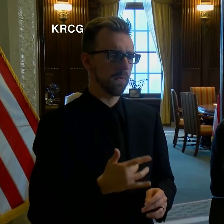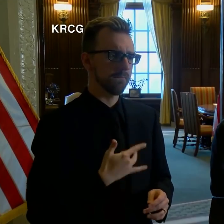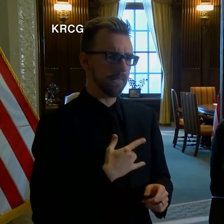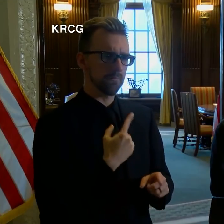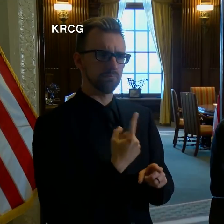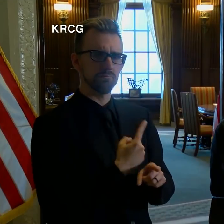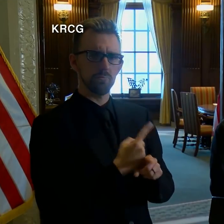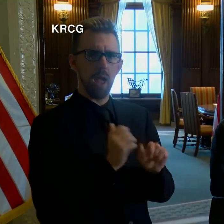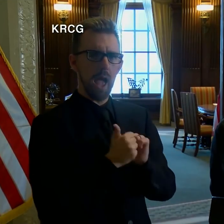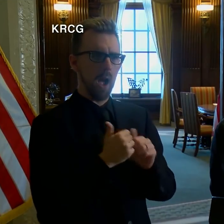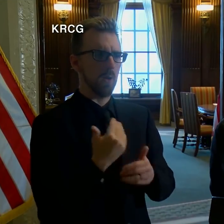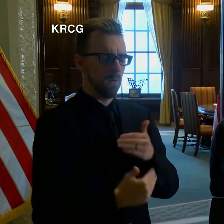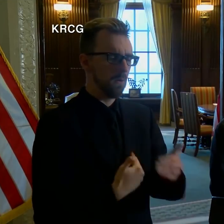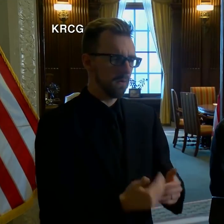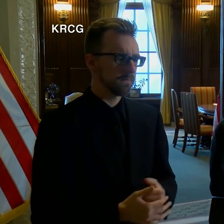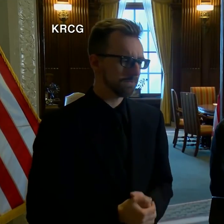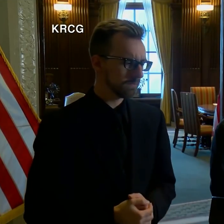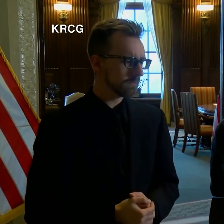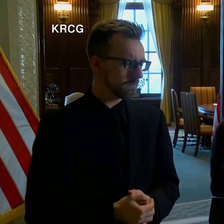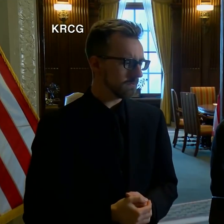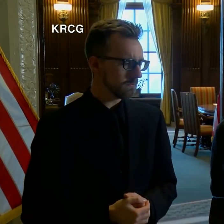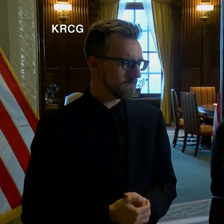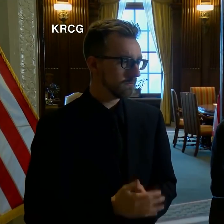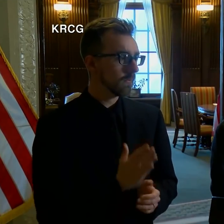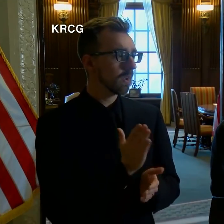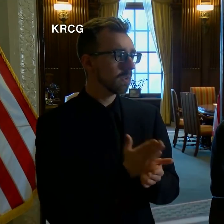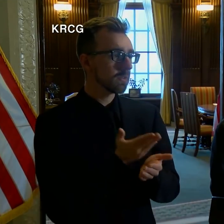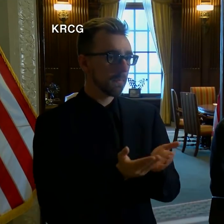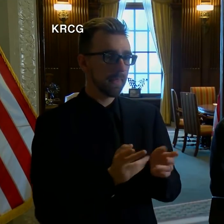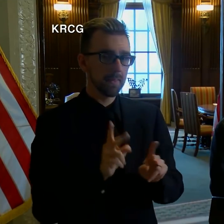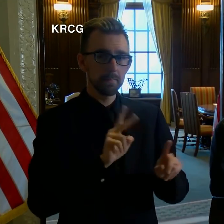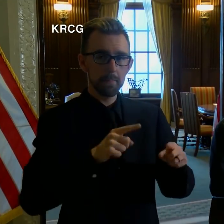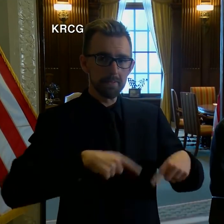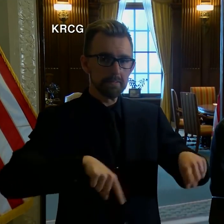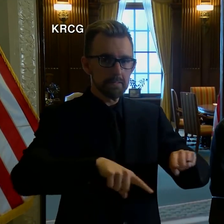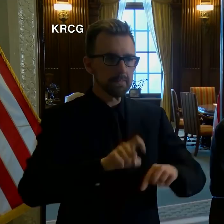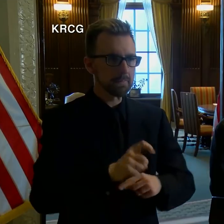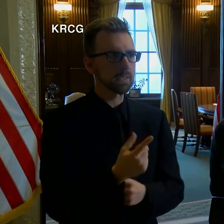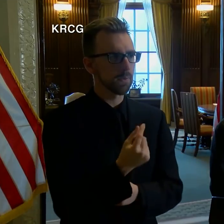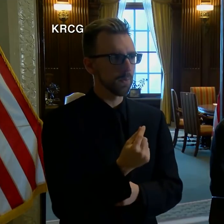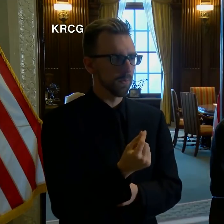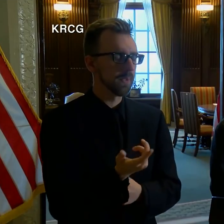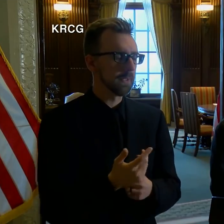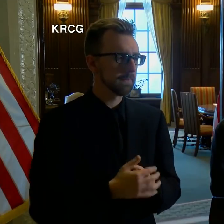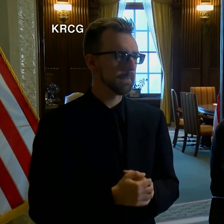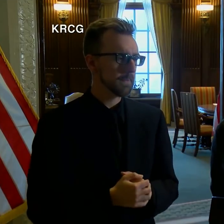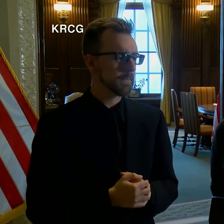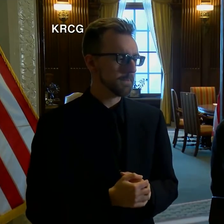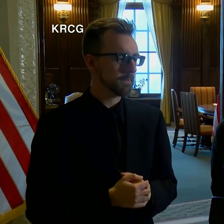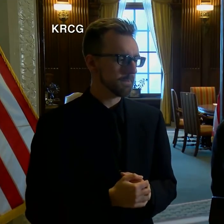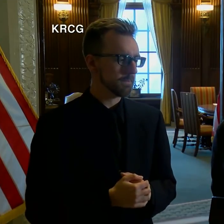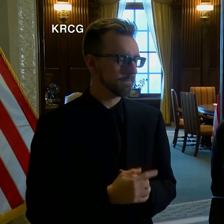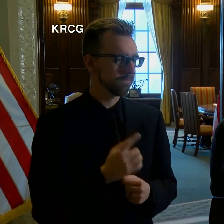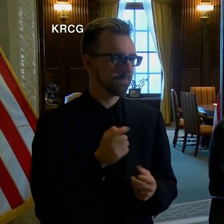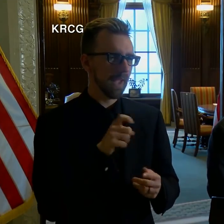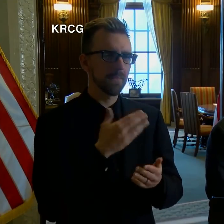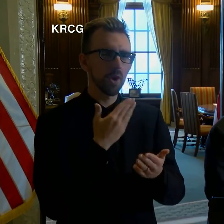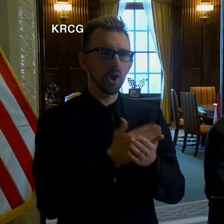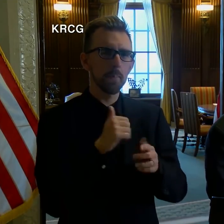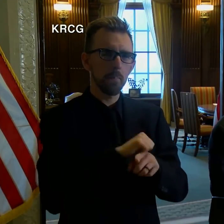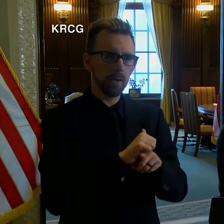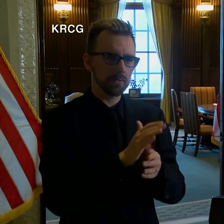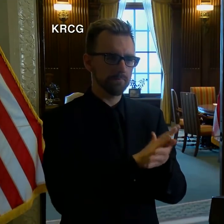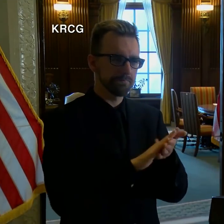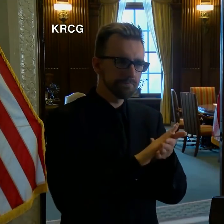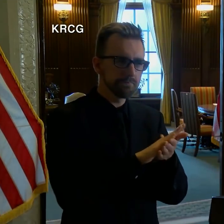spirit that's intended, realizing that there are some things that people have to do, and just to do those using good practices. Thank